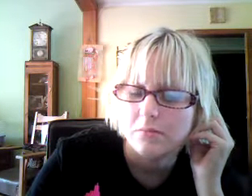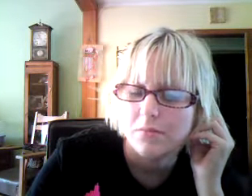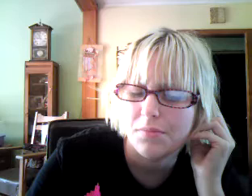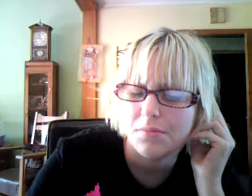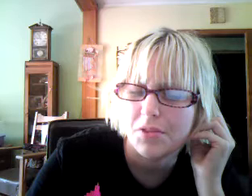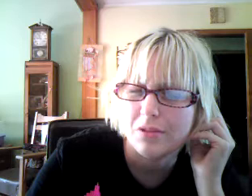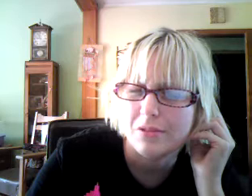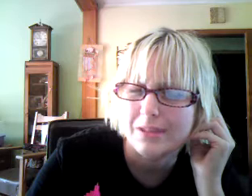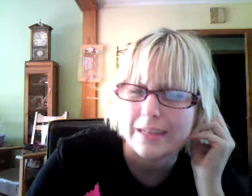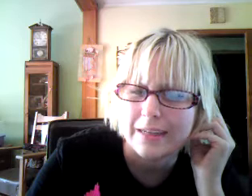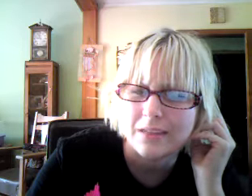Thursday.